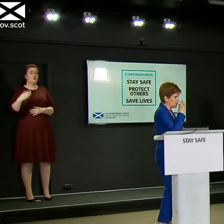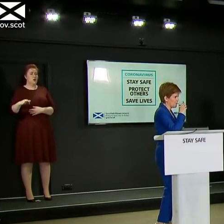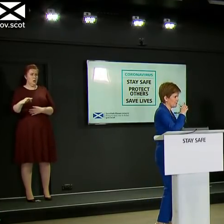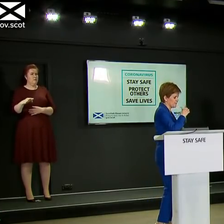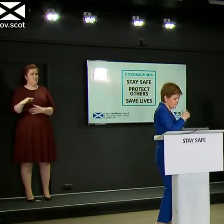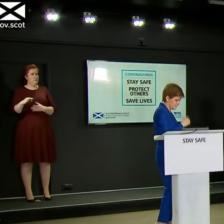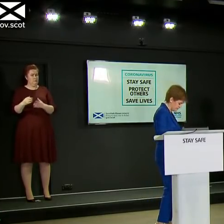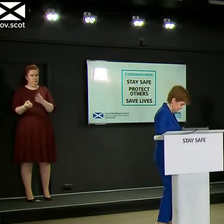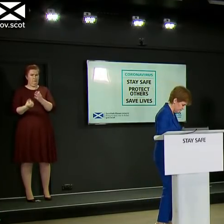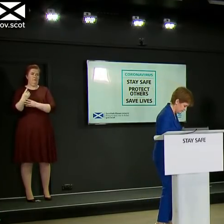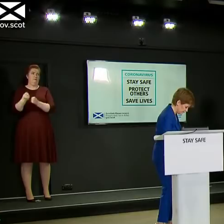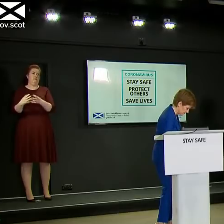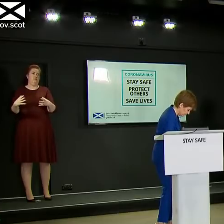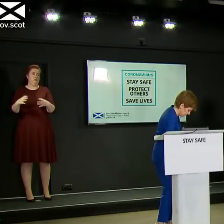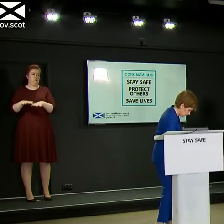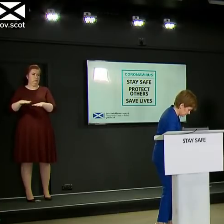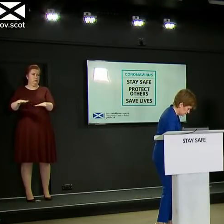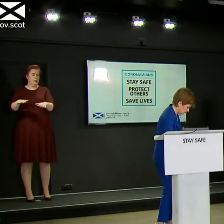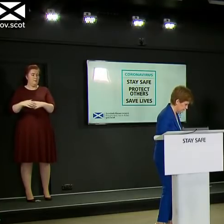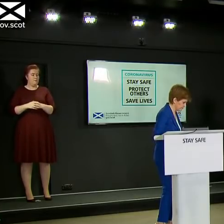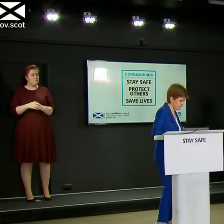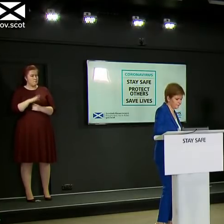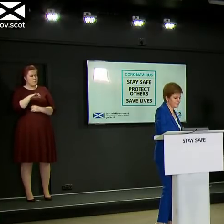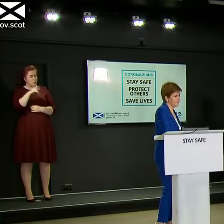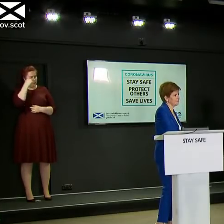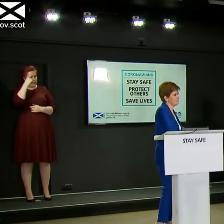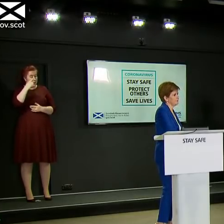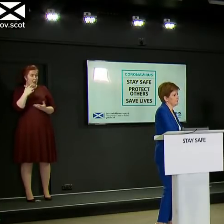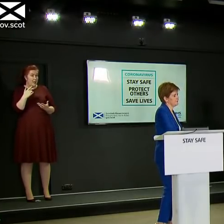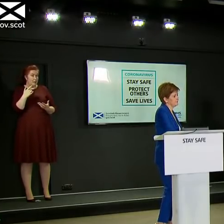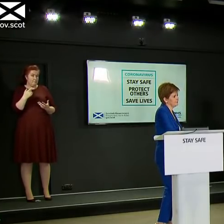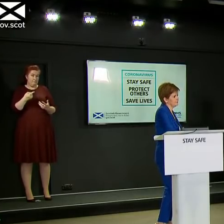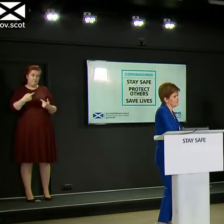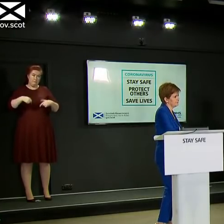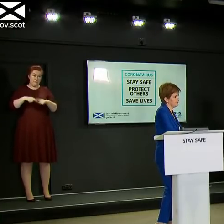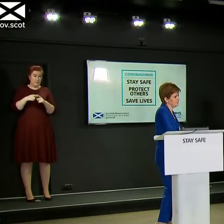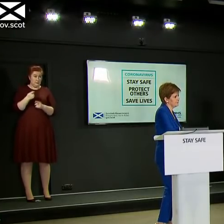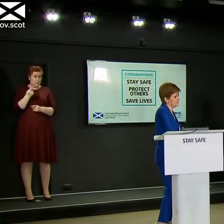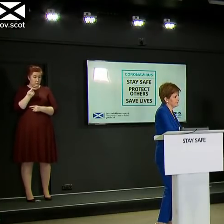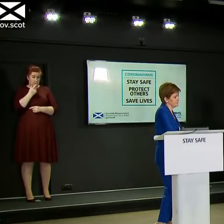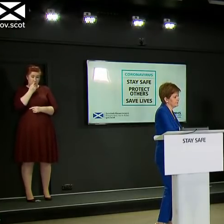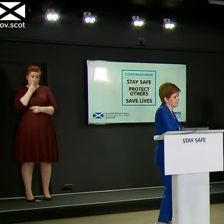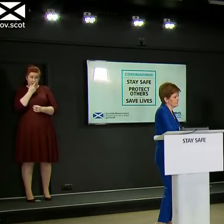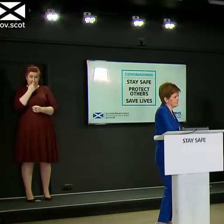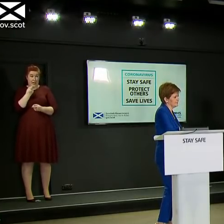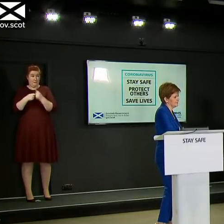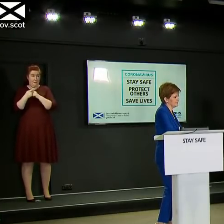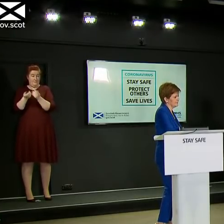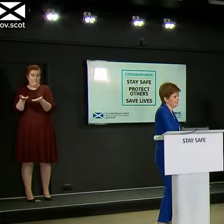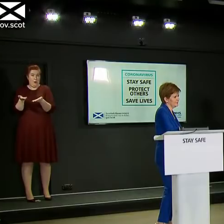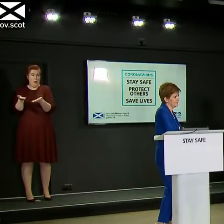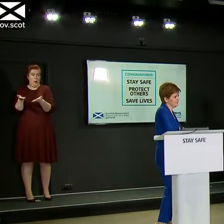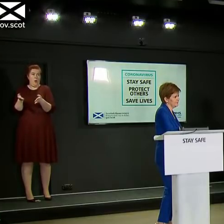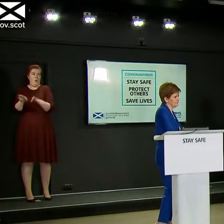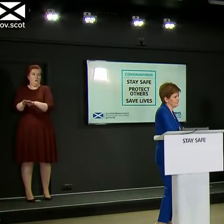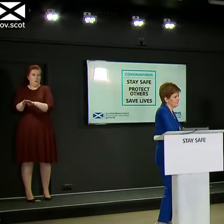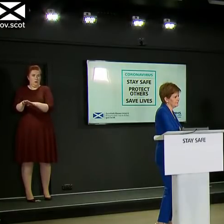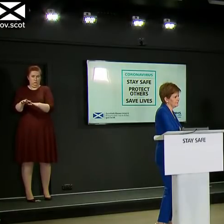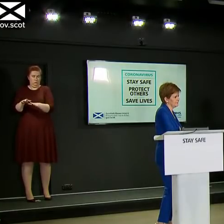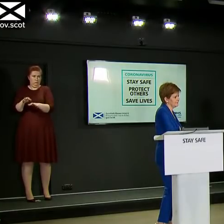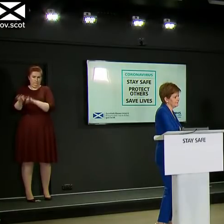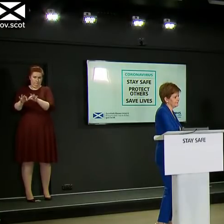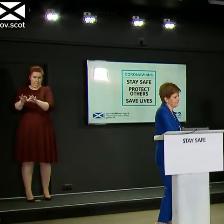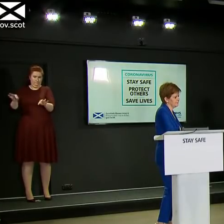close do you think we are to, how authorities are to sort of closing it down this cluster and